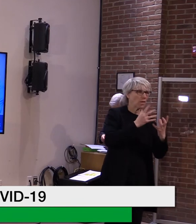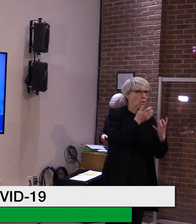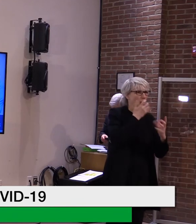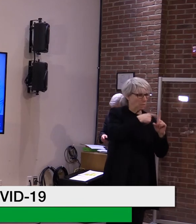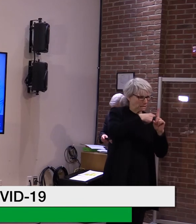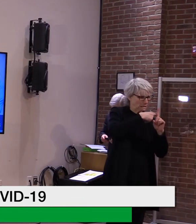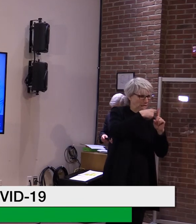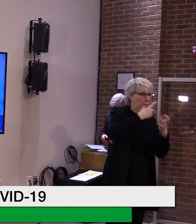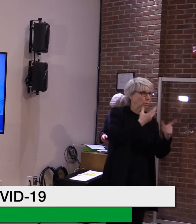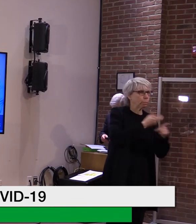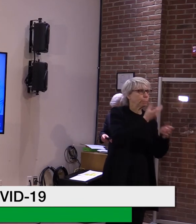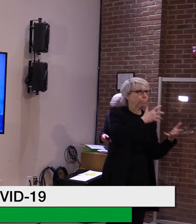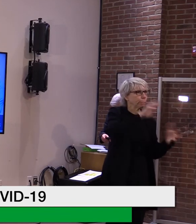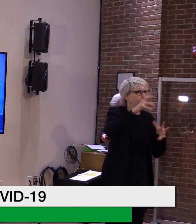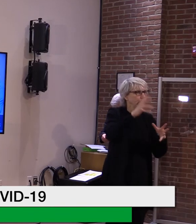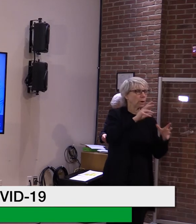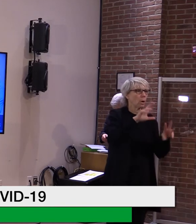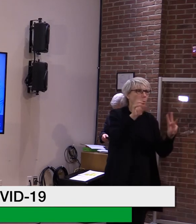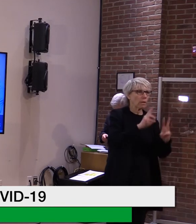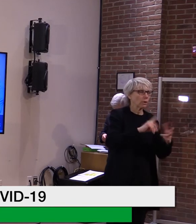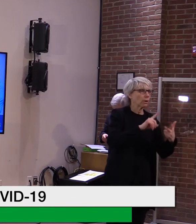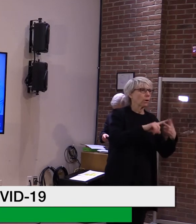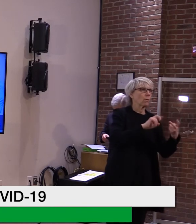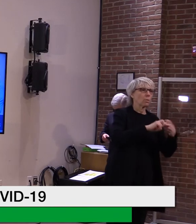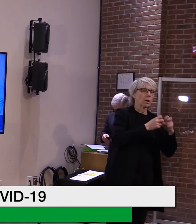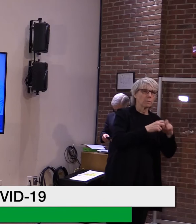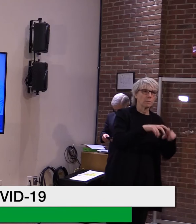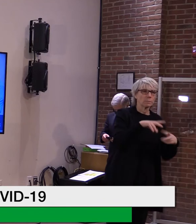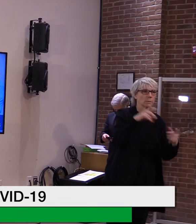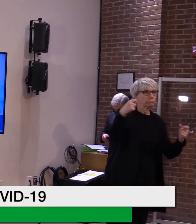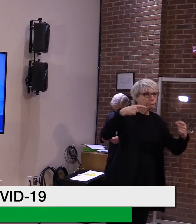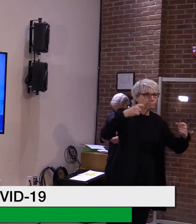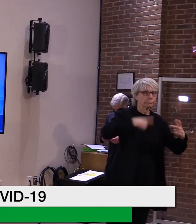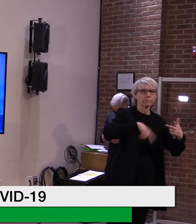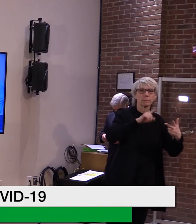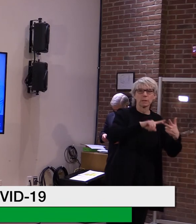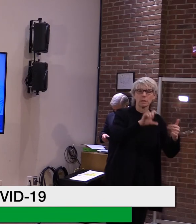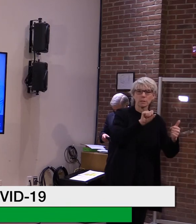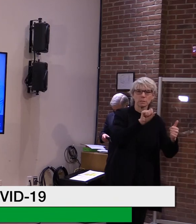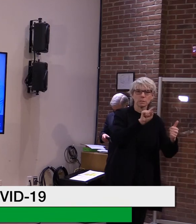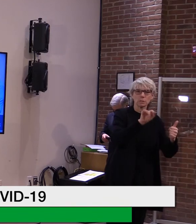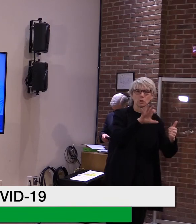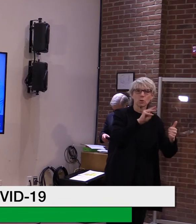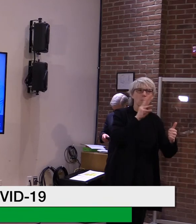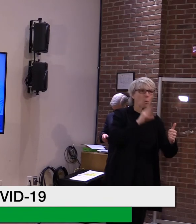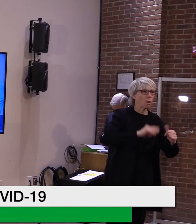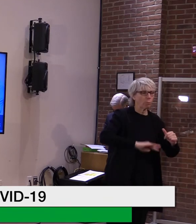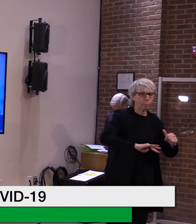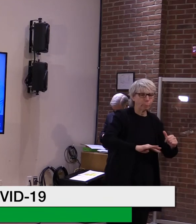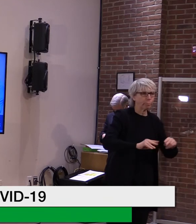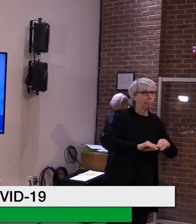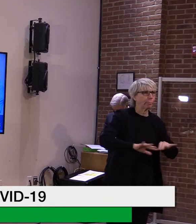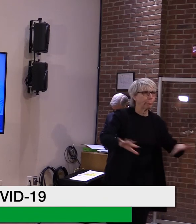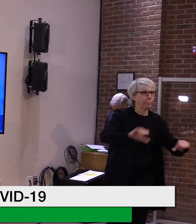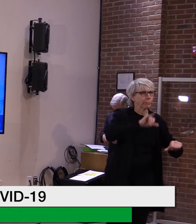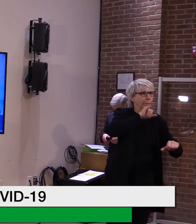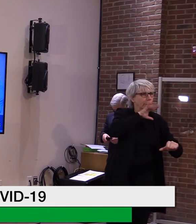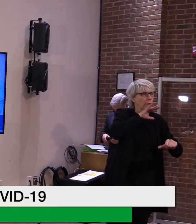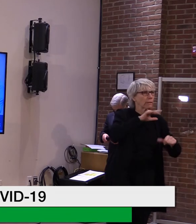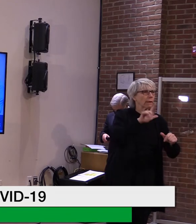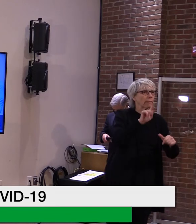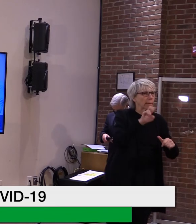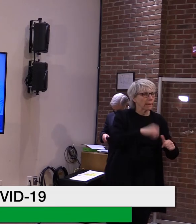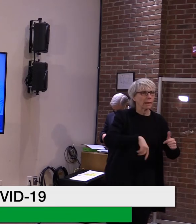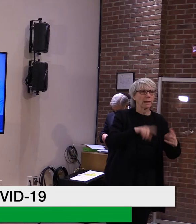initiatives with, uh, a sewer and water, storm water, uh, so forth. Uh, those are areas that, uh, we have significant